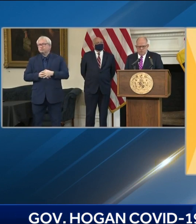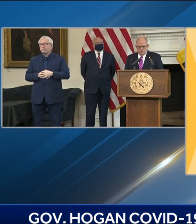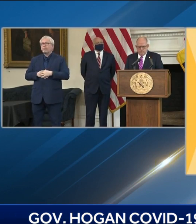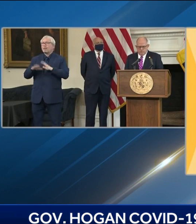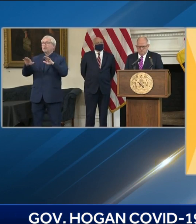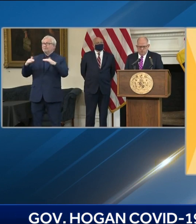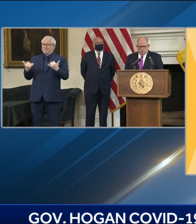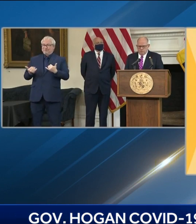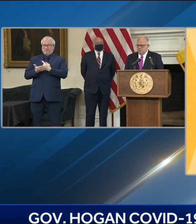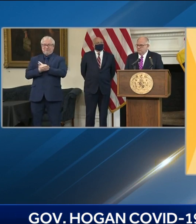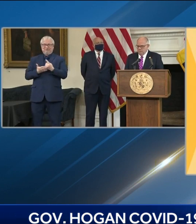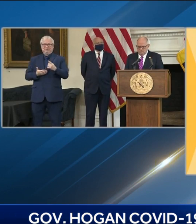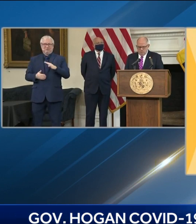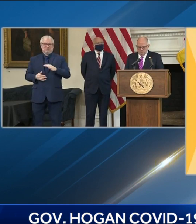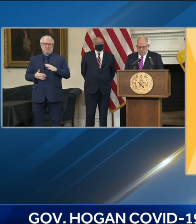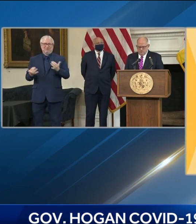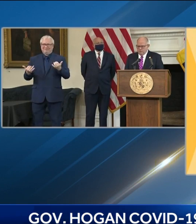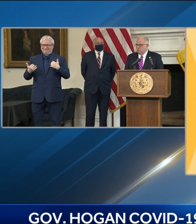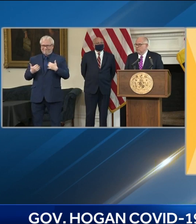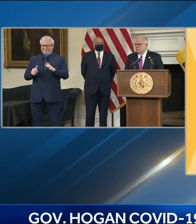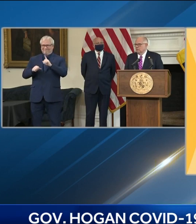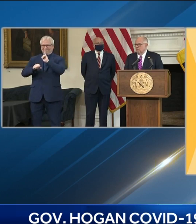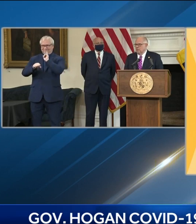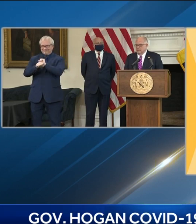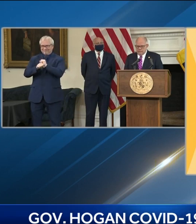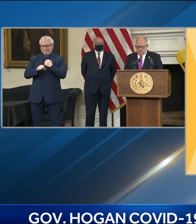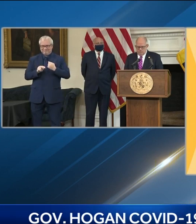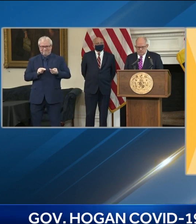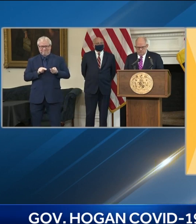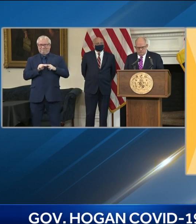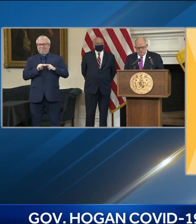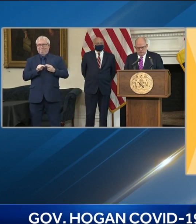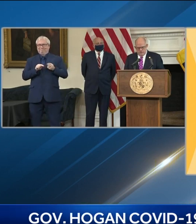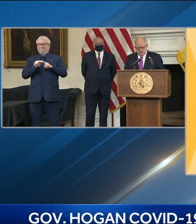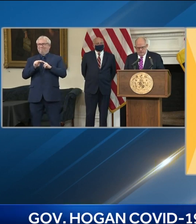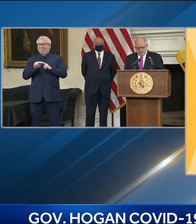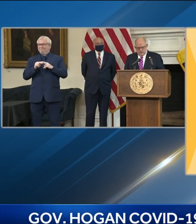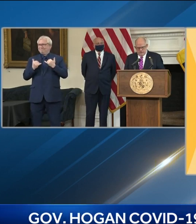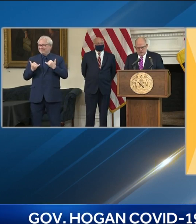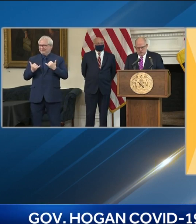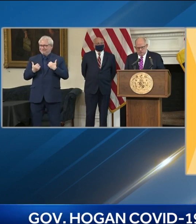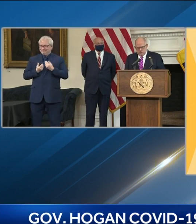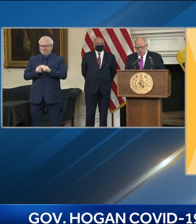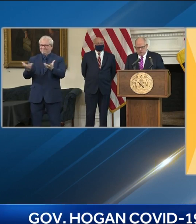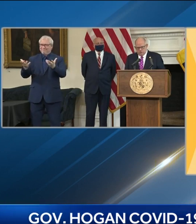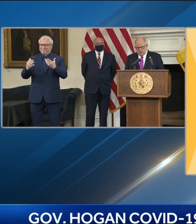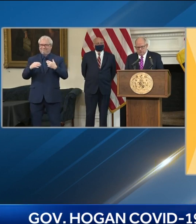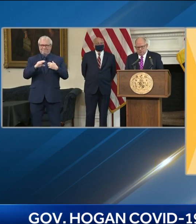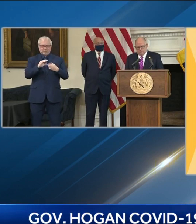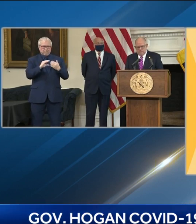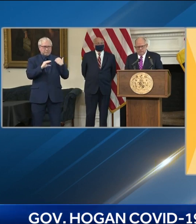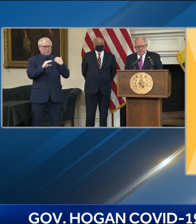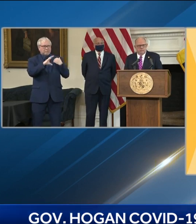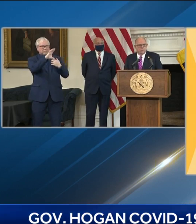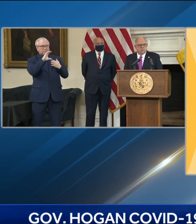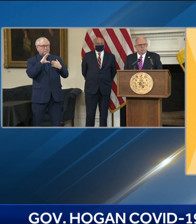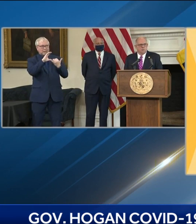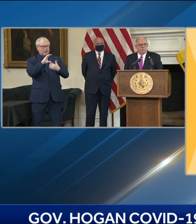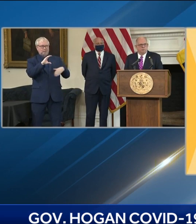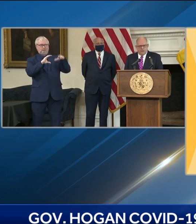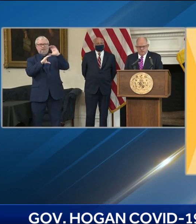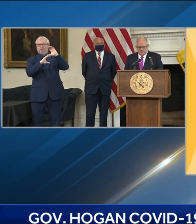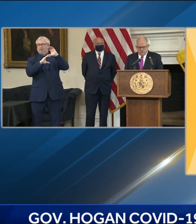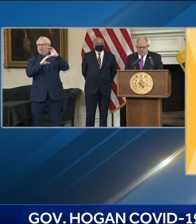hospitals and local health departments received increases in their allocations. This includes increases in the allocated